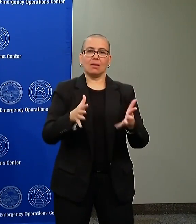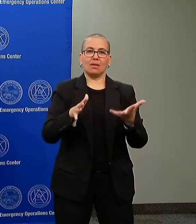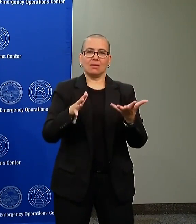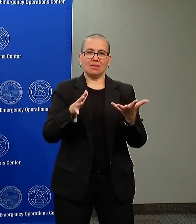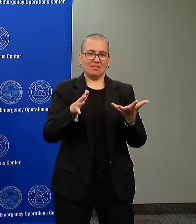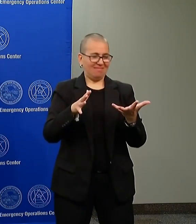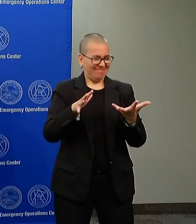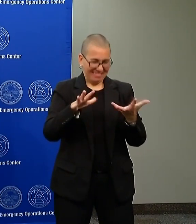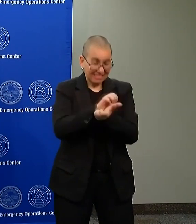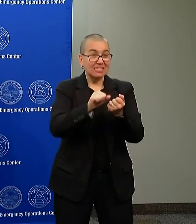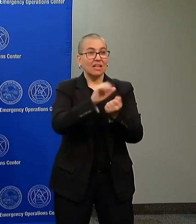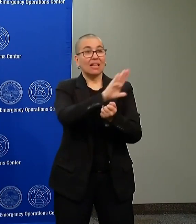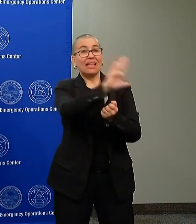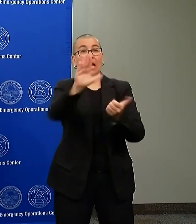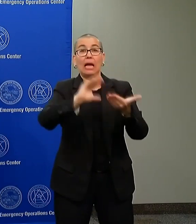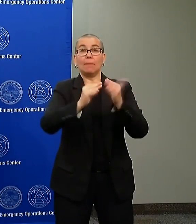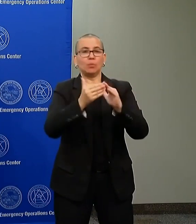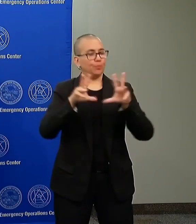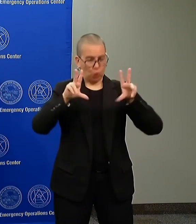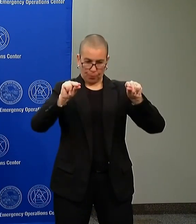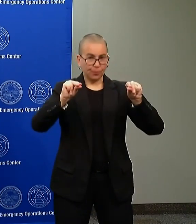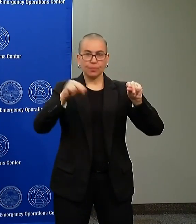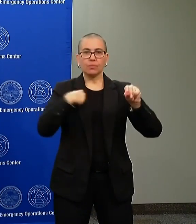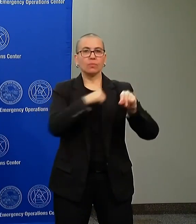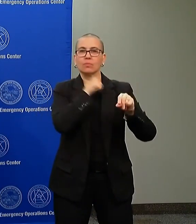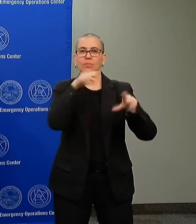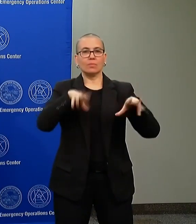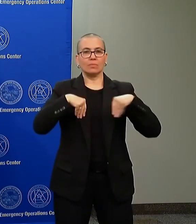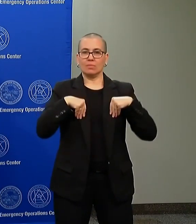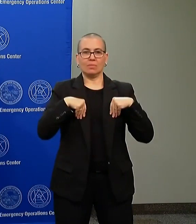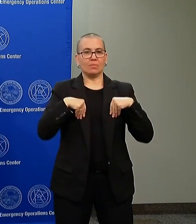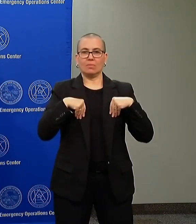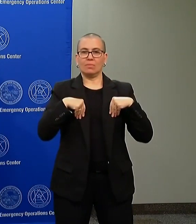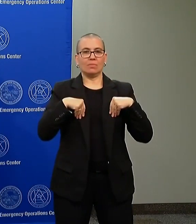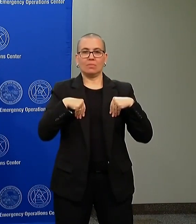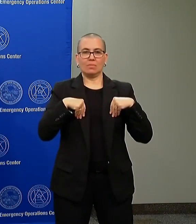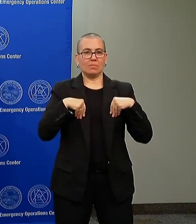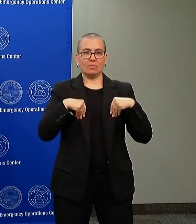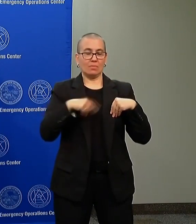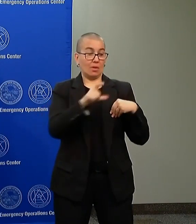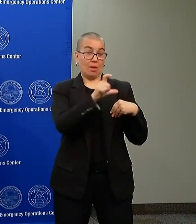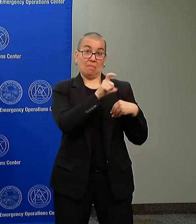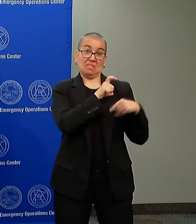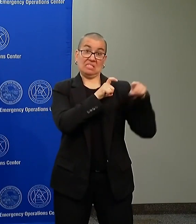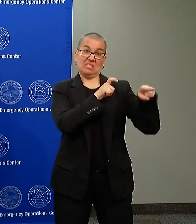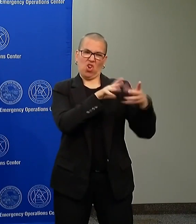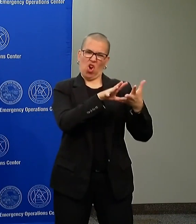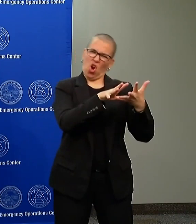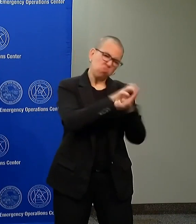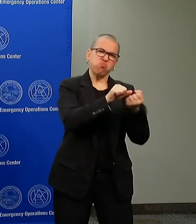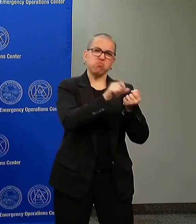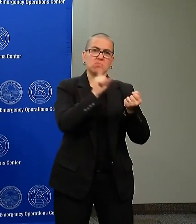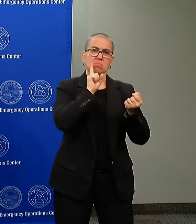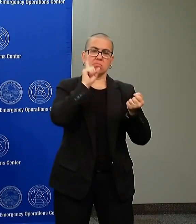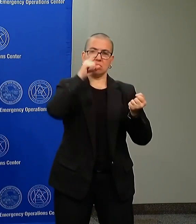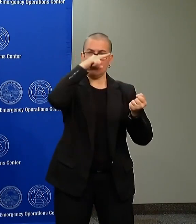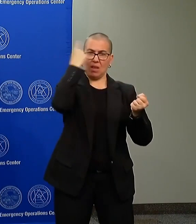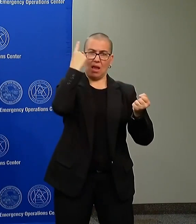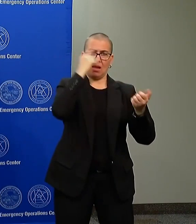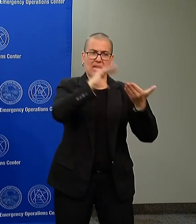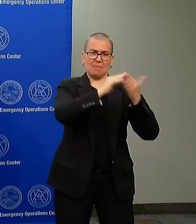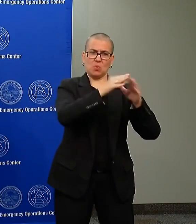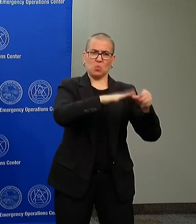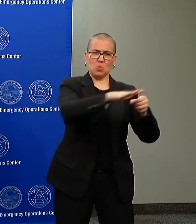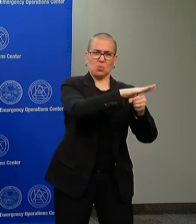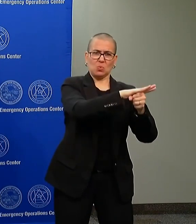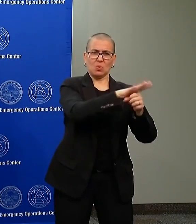Those two things, those two values, those two goals are not in competition. They're not in conflict with one another. Actually,